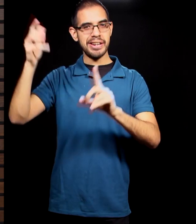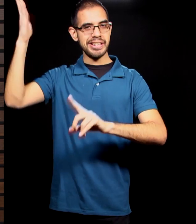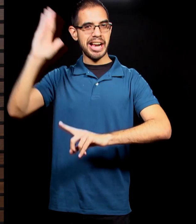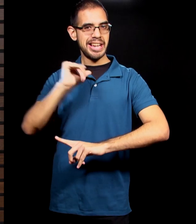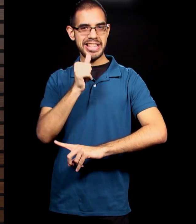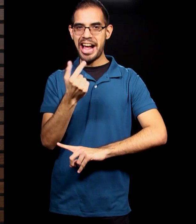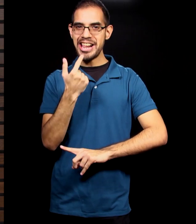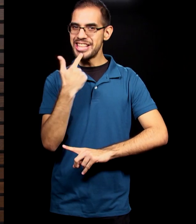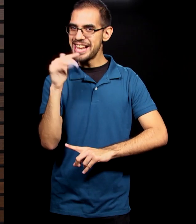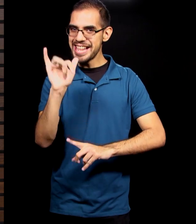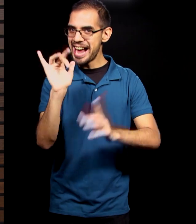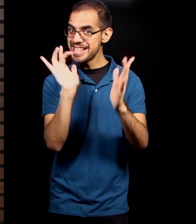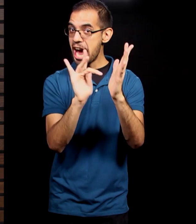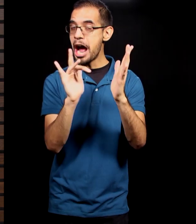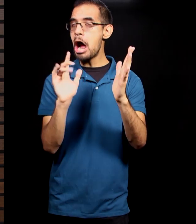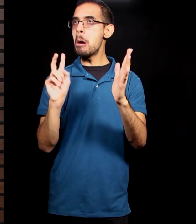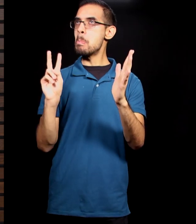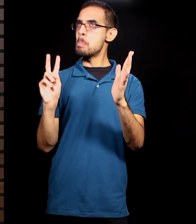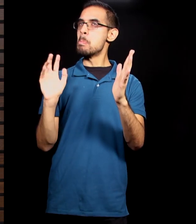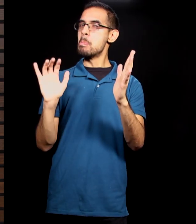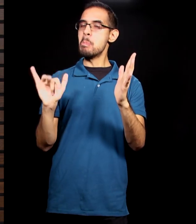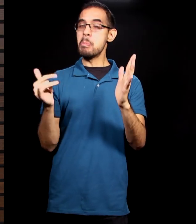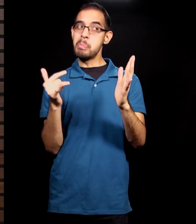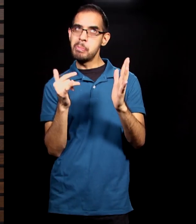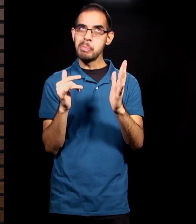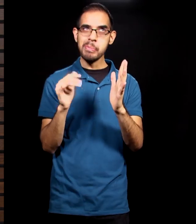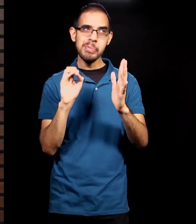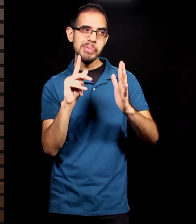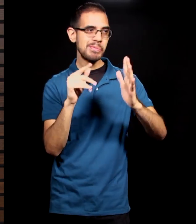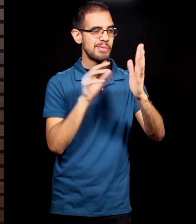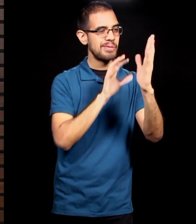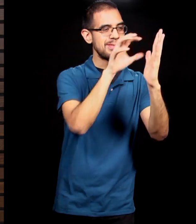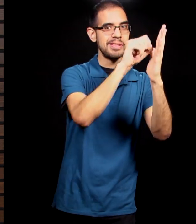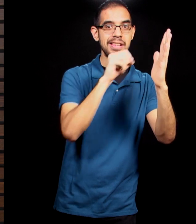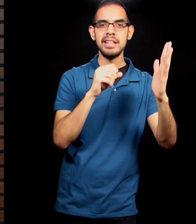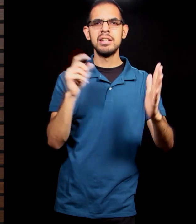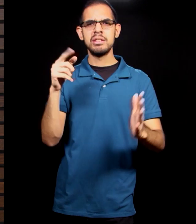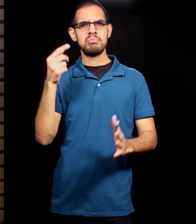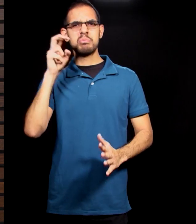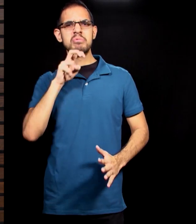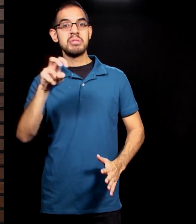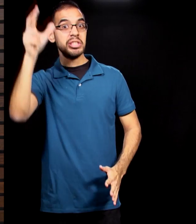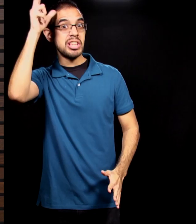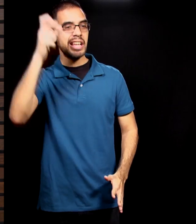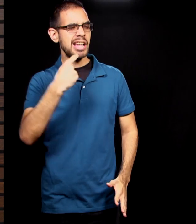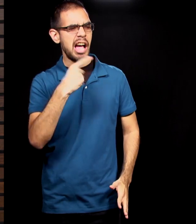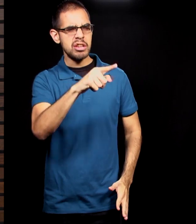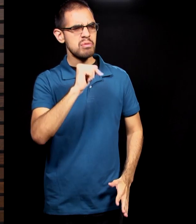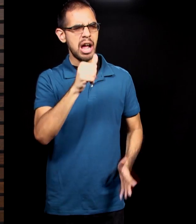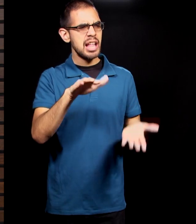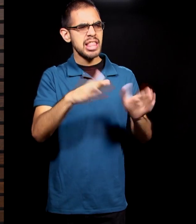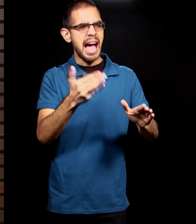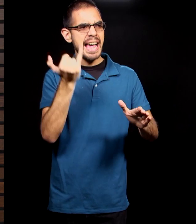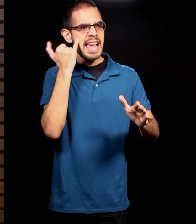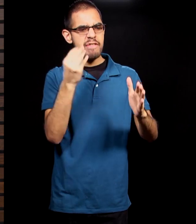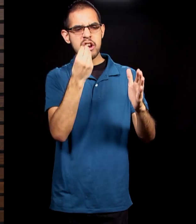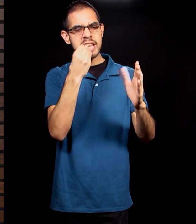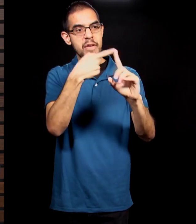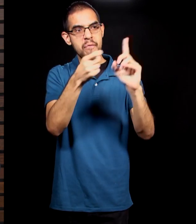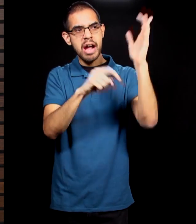Of course, Satan's response is, no, no, no, no, no. You're not going to die if you eat this. You're going to become just like God. You see, the truth is, is God's